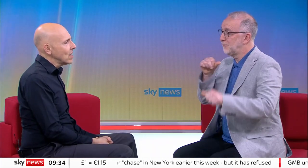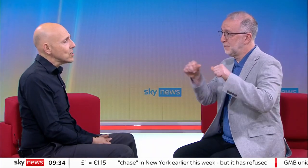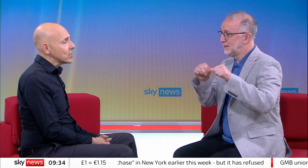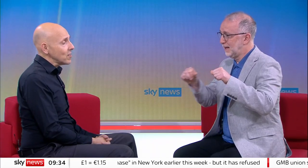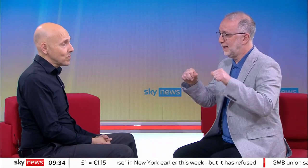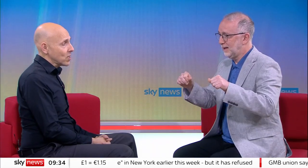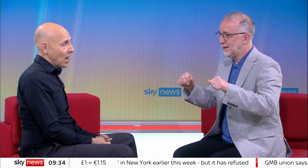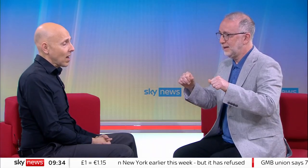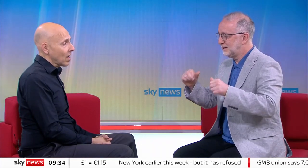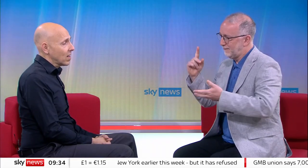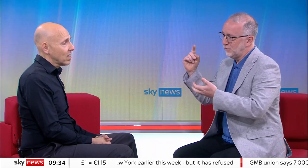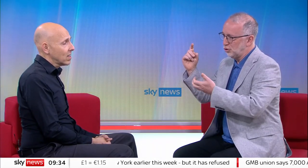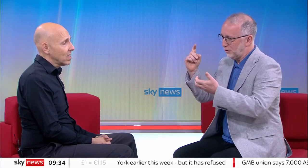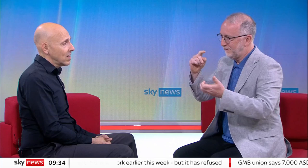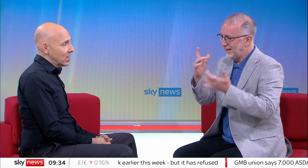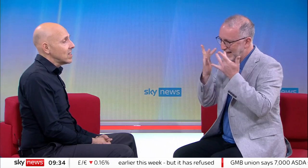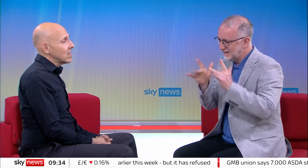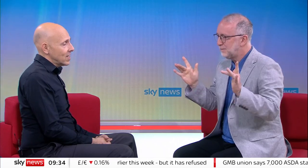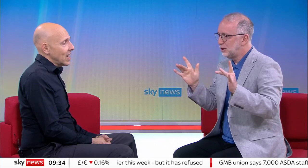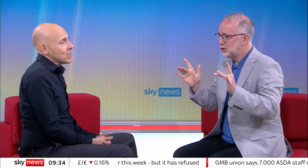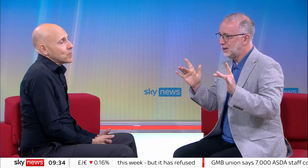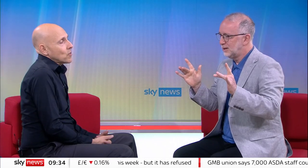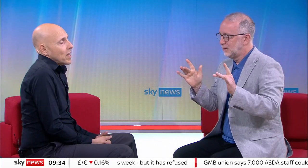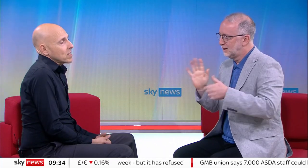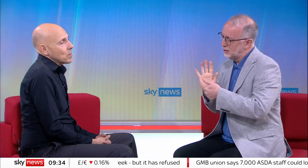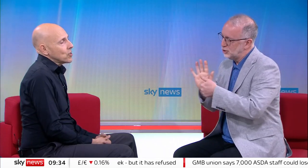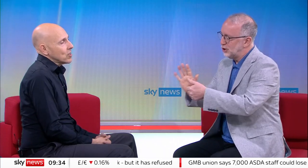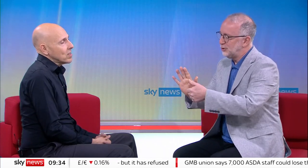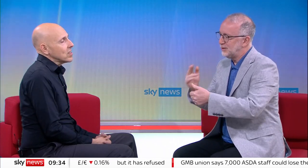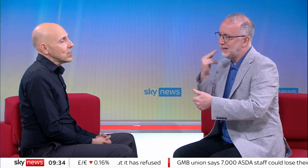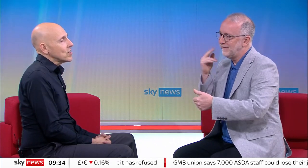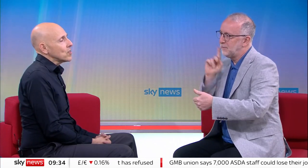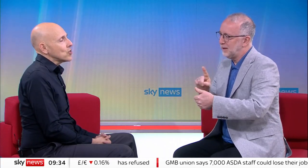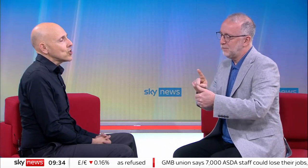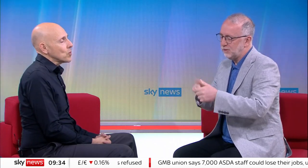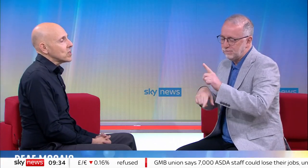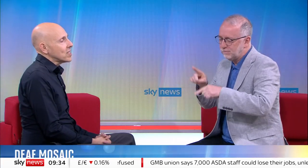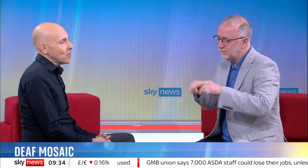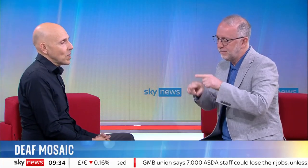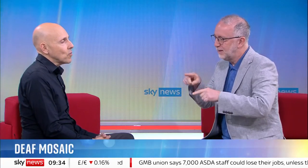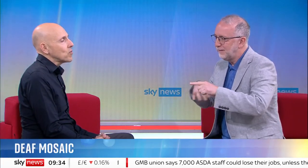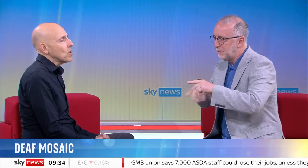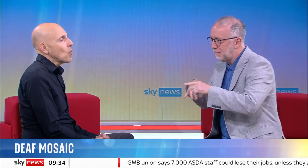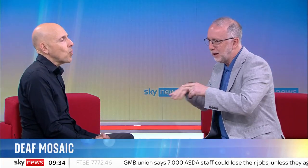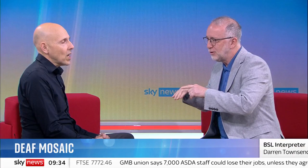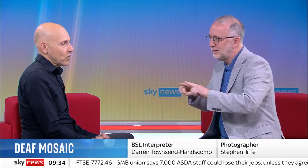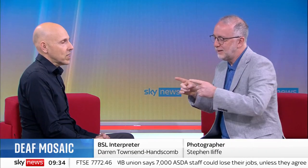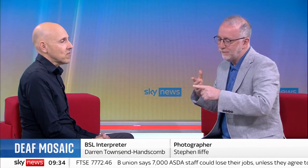So, Deaf Mosaic is a photography exhibition that shows deaf people from a wide variety of